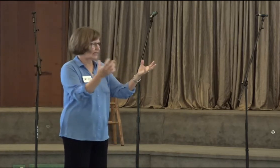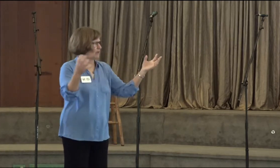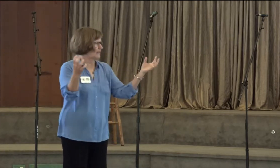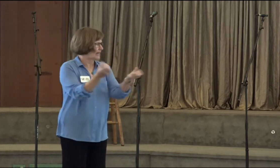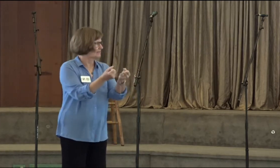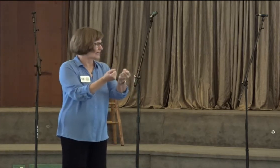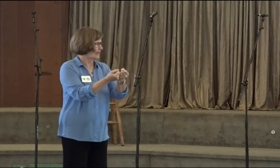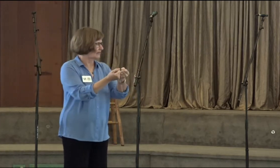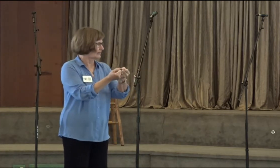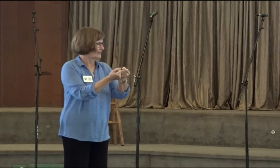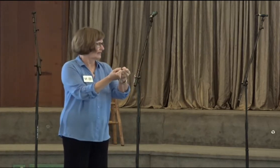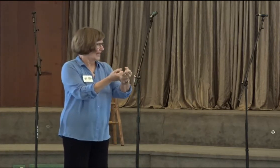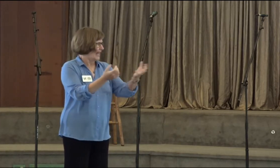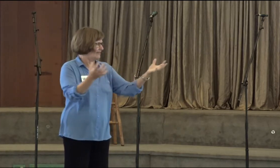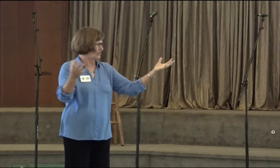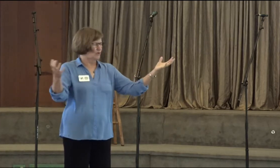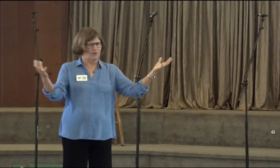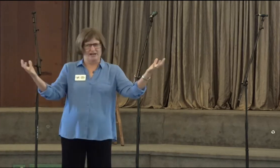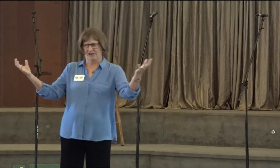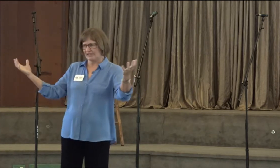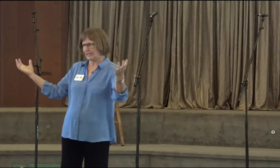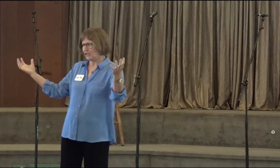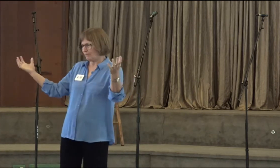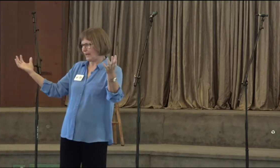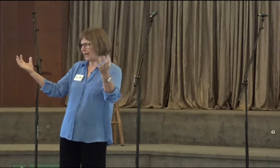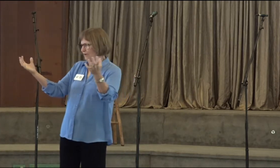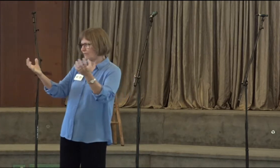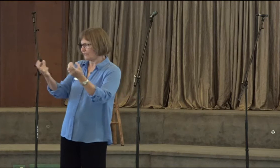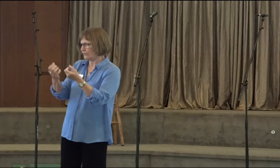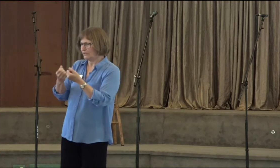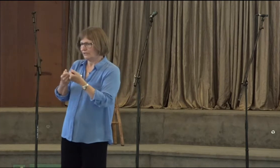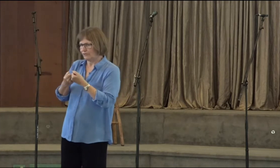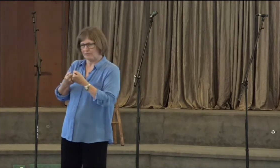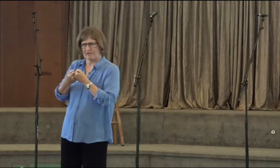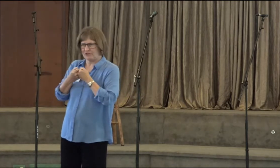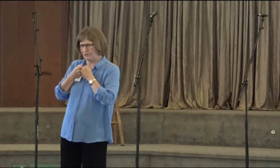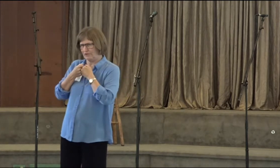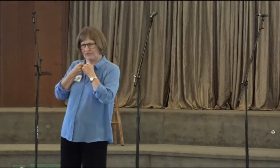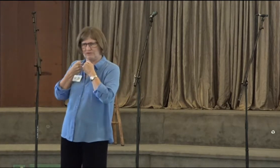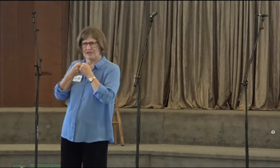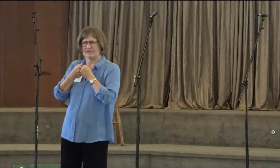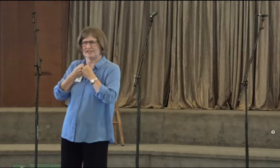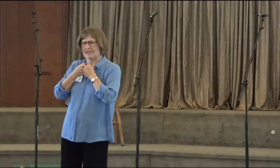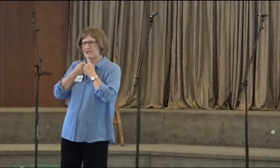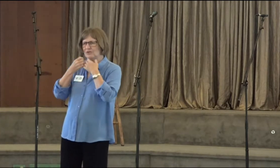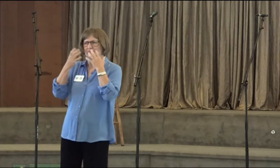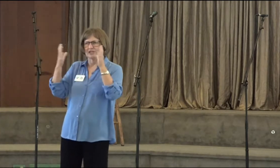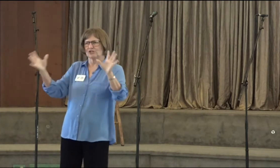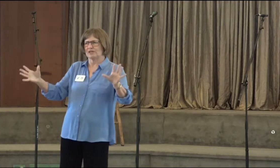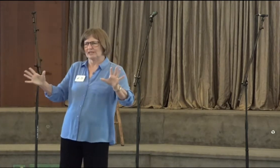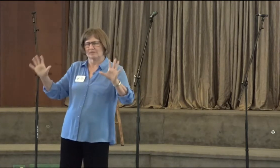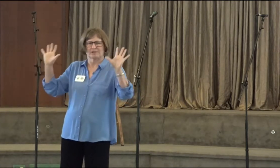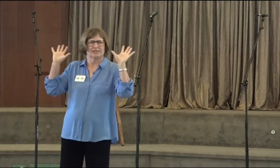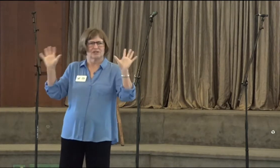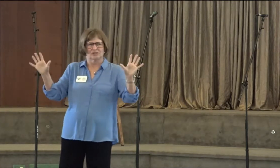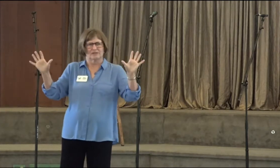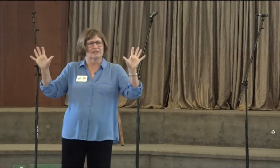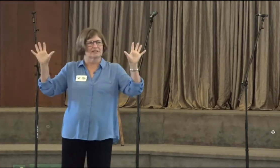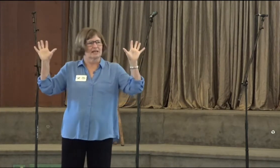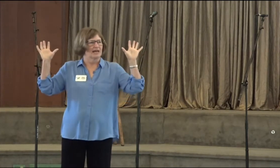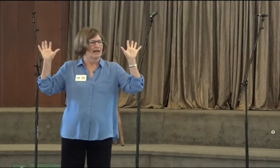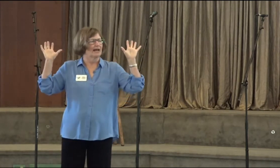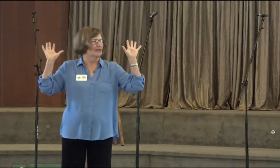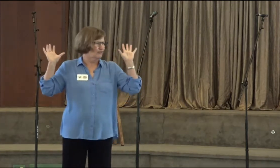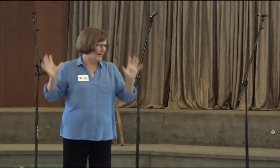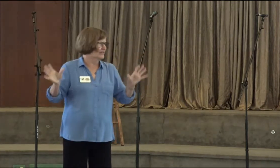in Inner Light when we come together. And this choir is such a powerful group. If you, if you love to sing and you want to join us, please do.